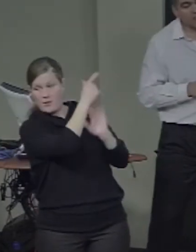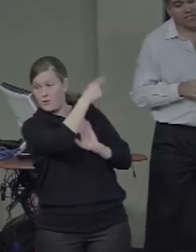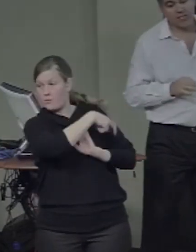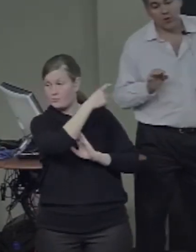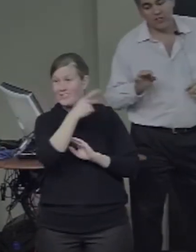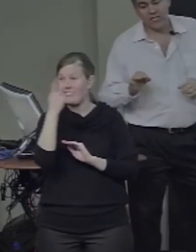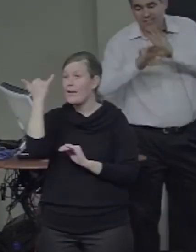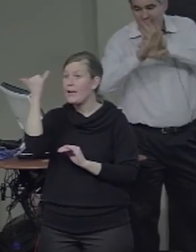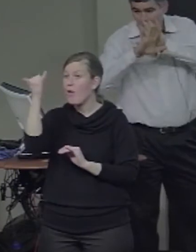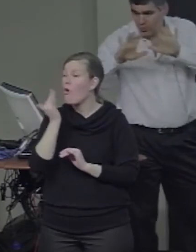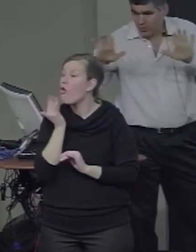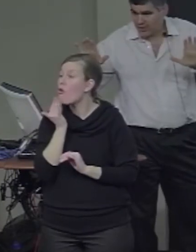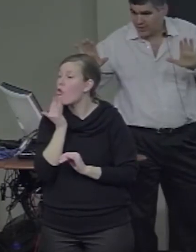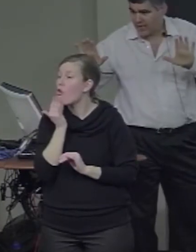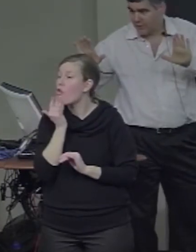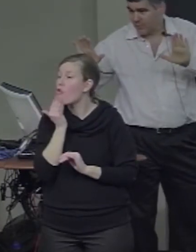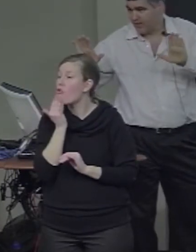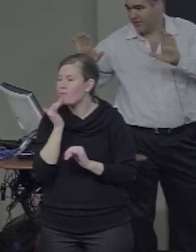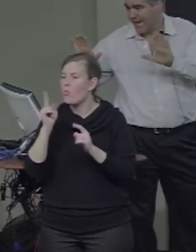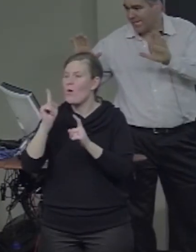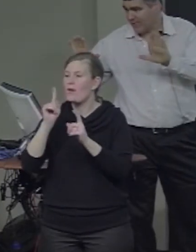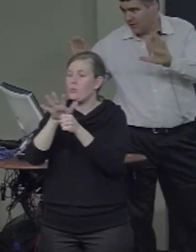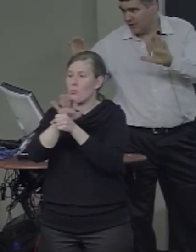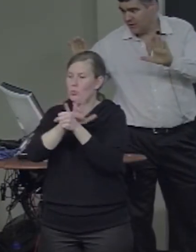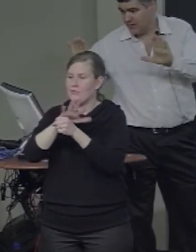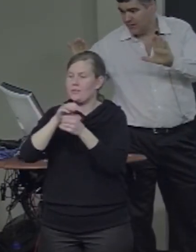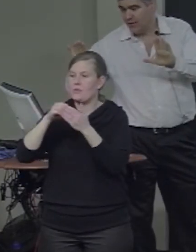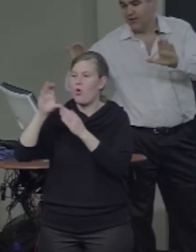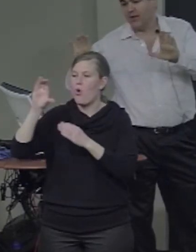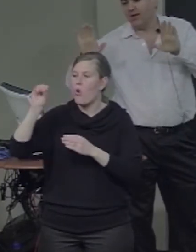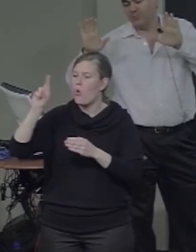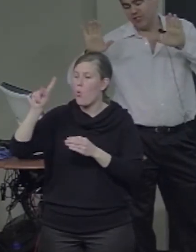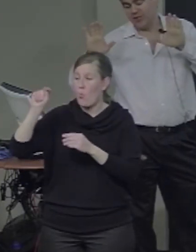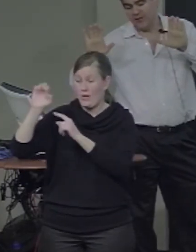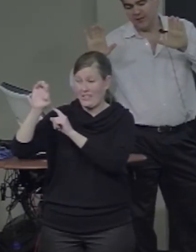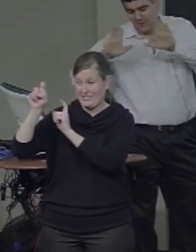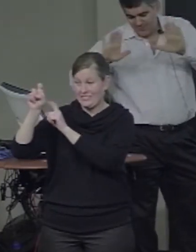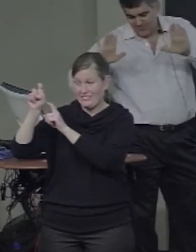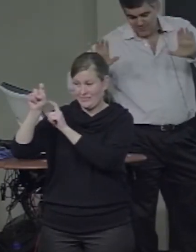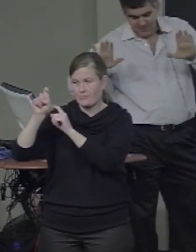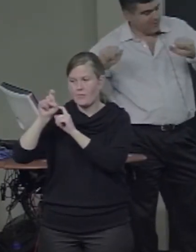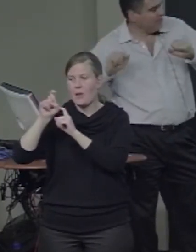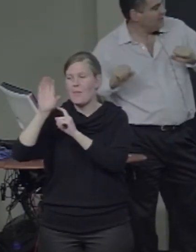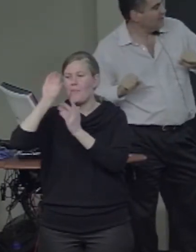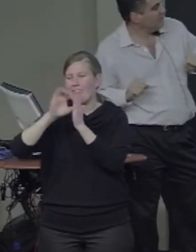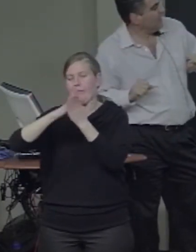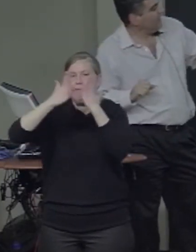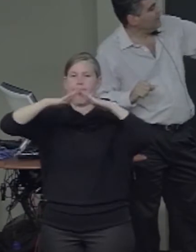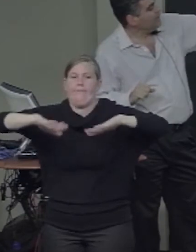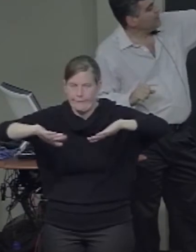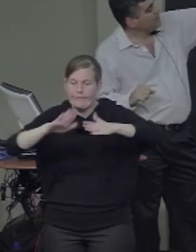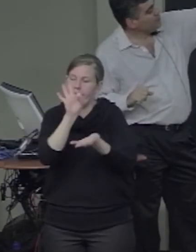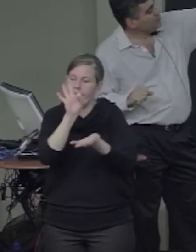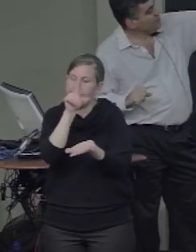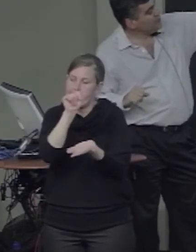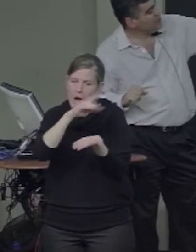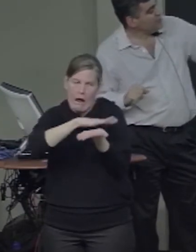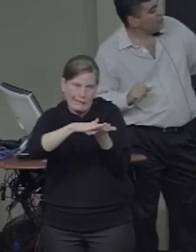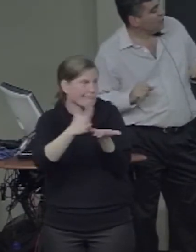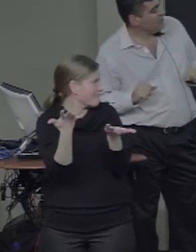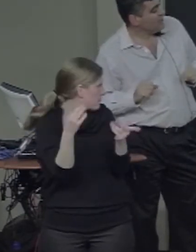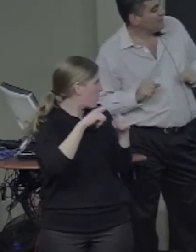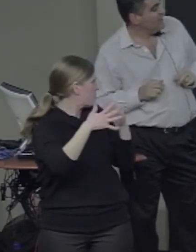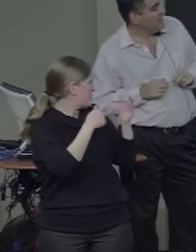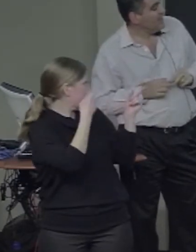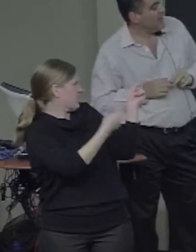regions in cortex, now cortex having been flattened in display. The regions